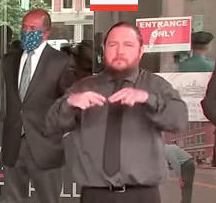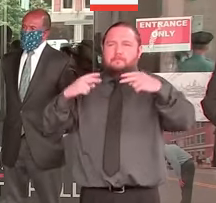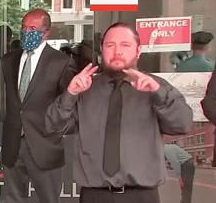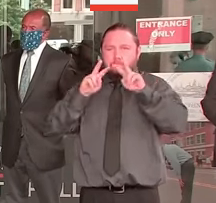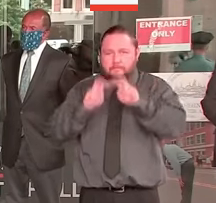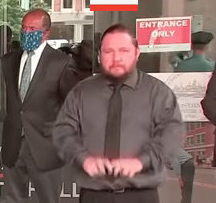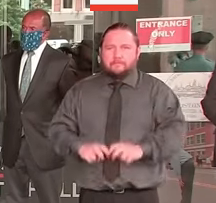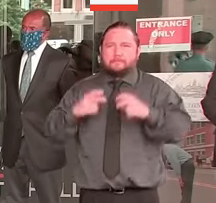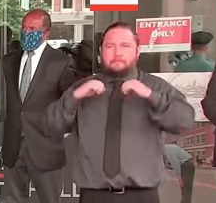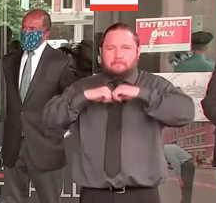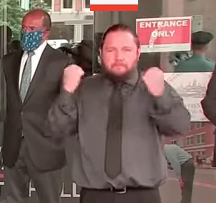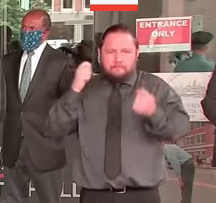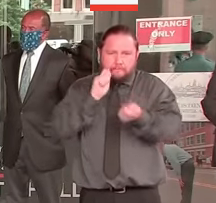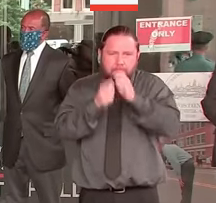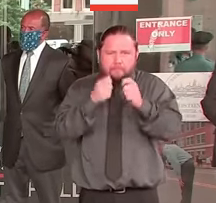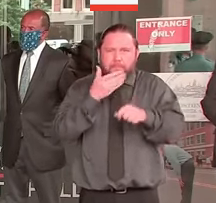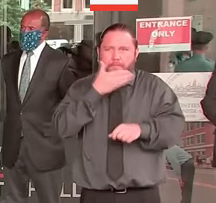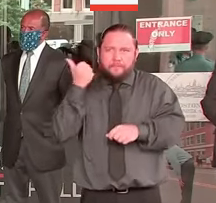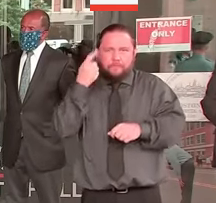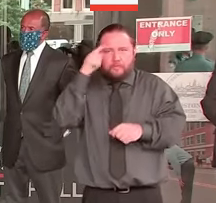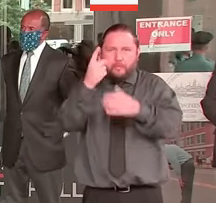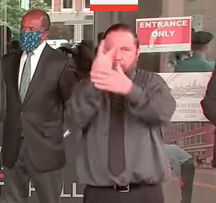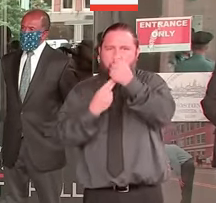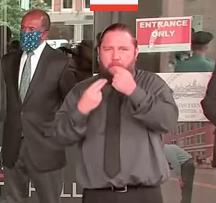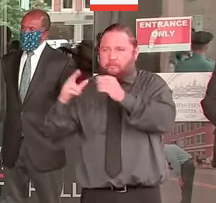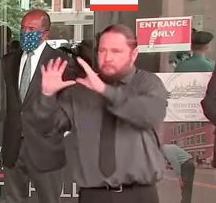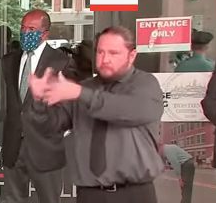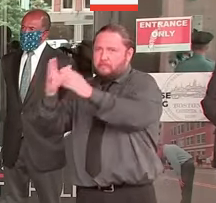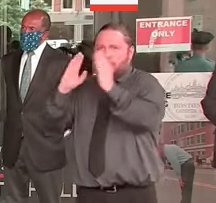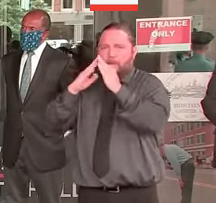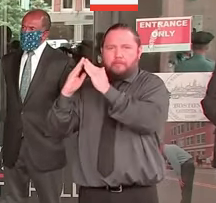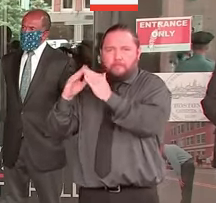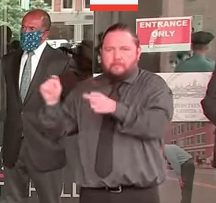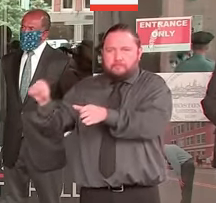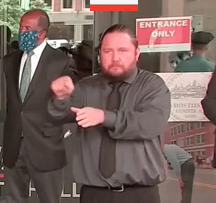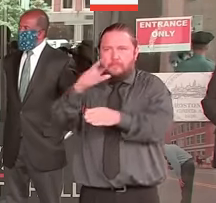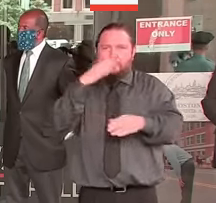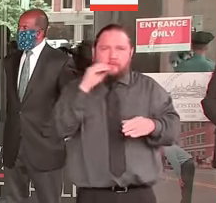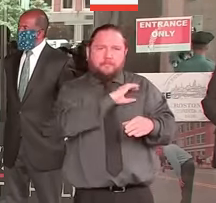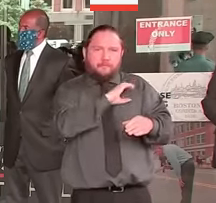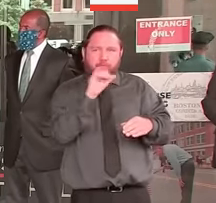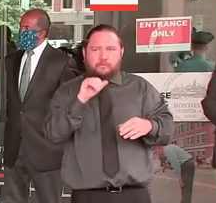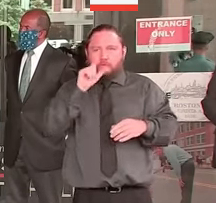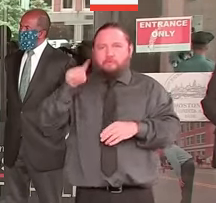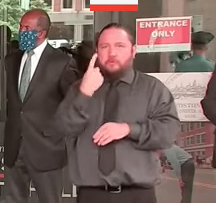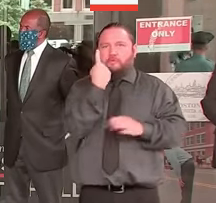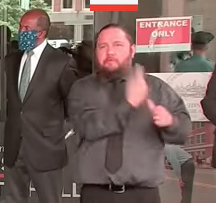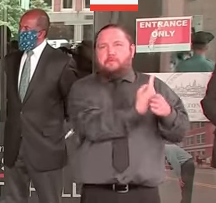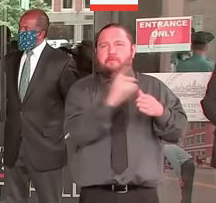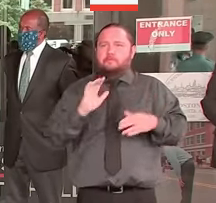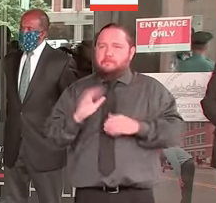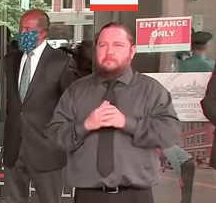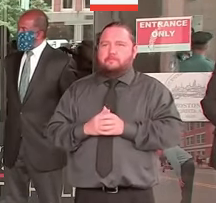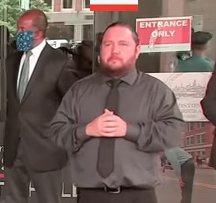a racism, a public health crisis, and also working to do reforms in the police department. There are